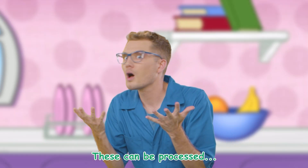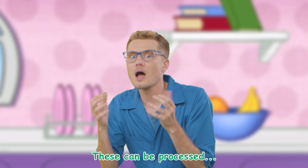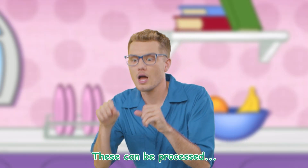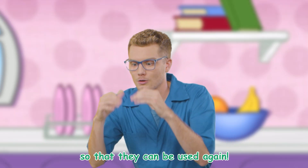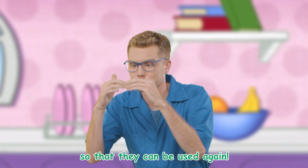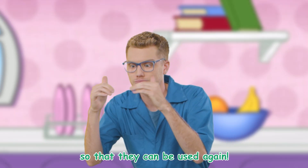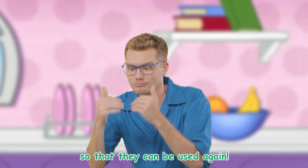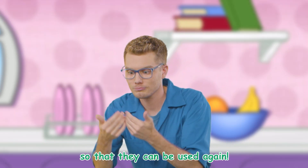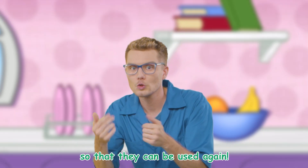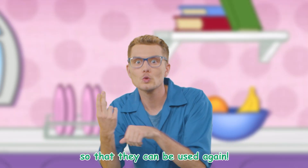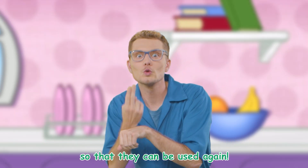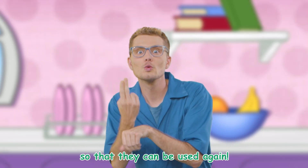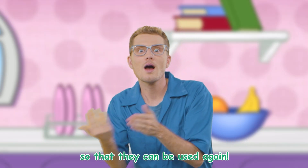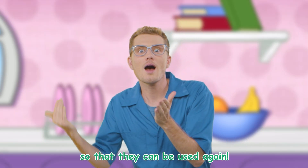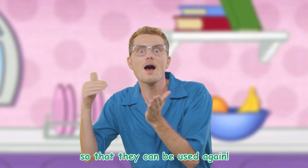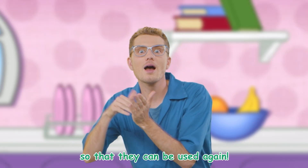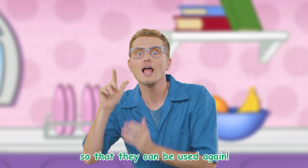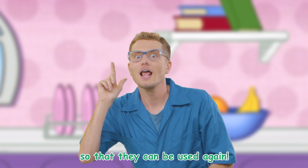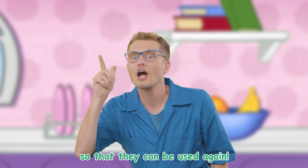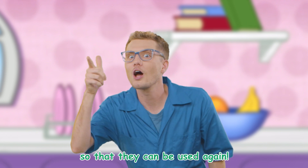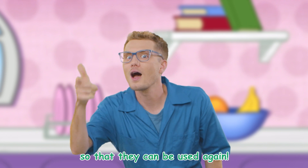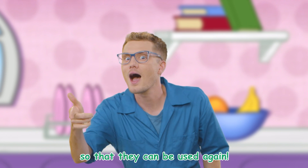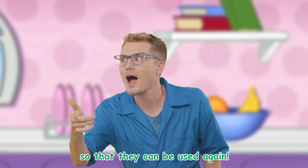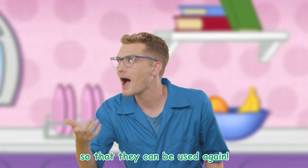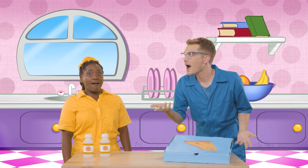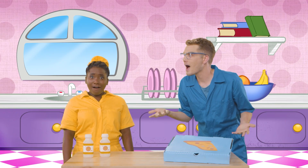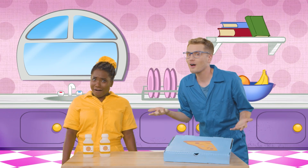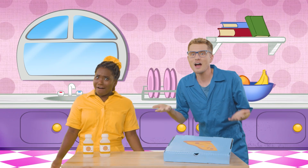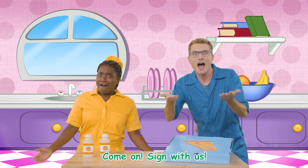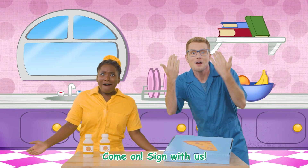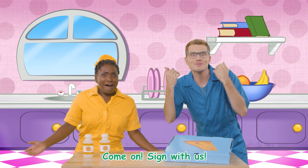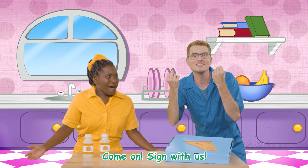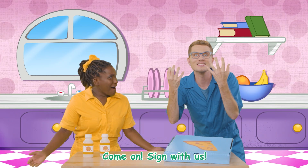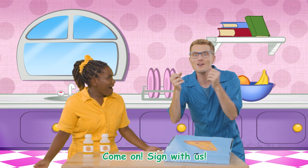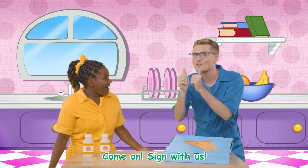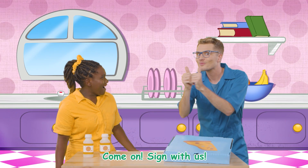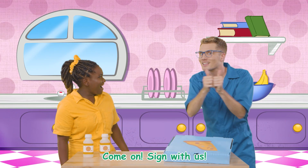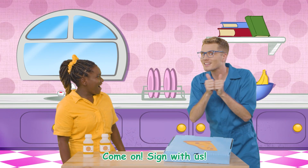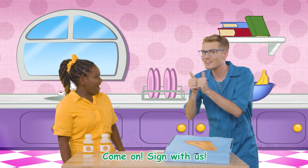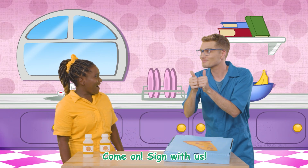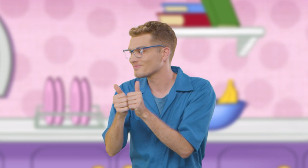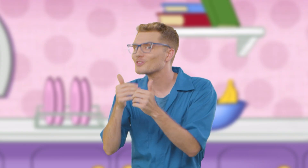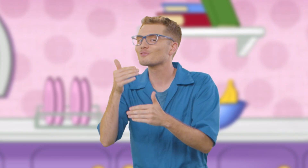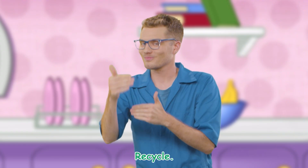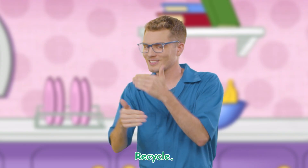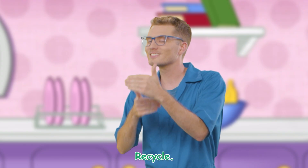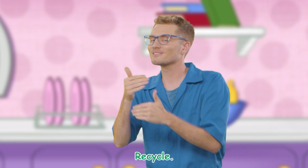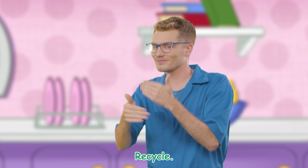so that they can be used again. Wow! Come on. Sign with us. Recycle.